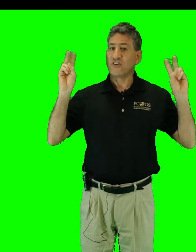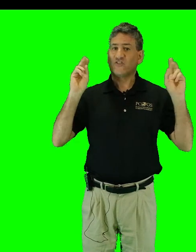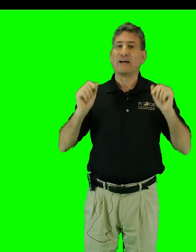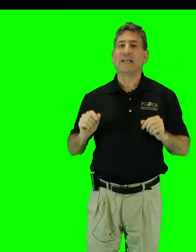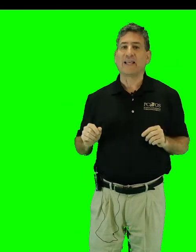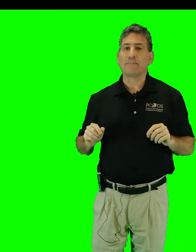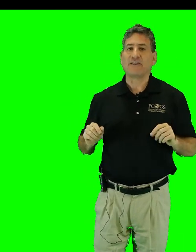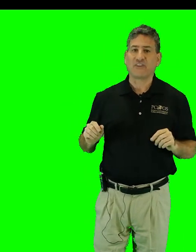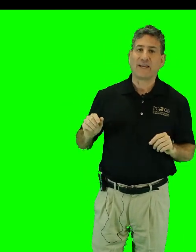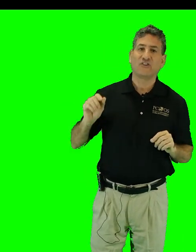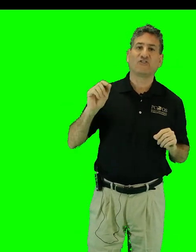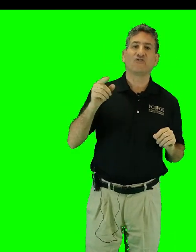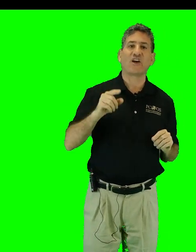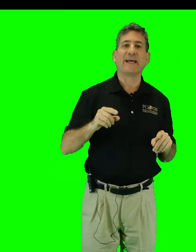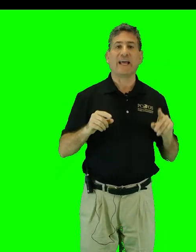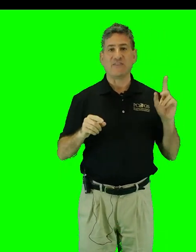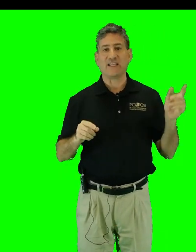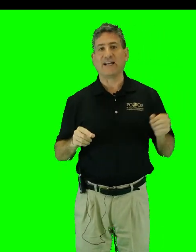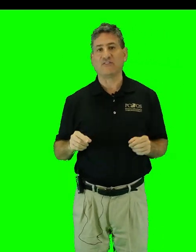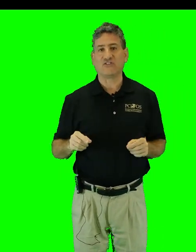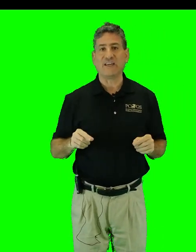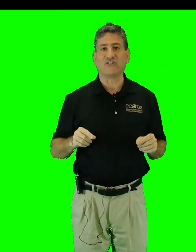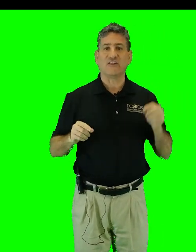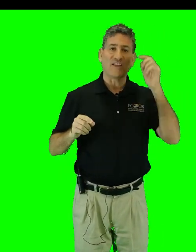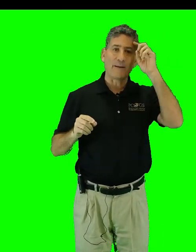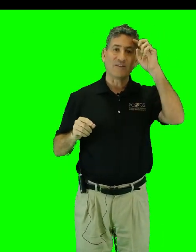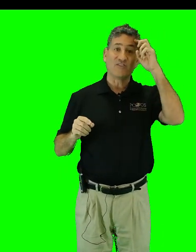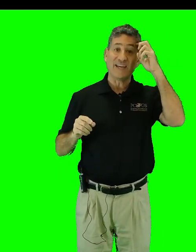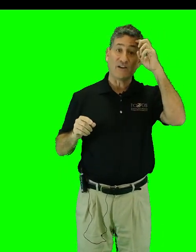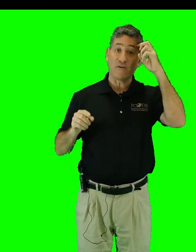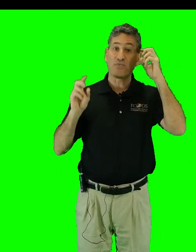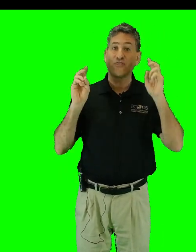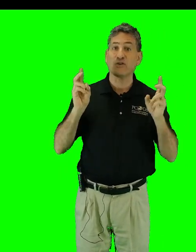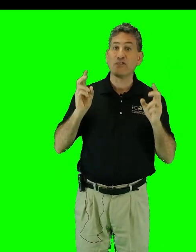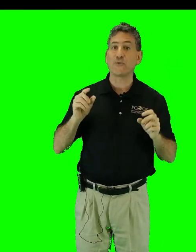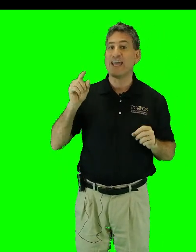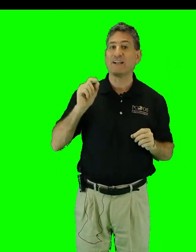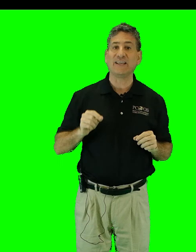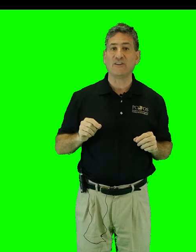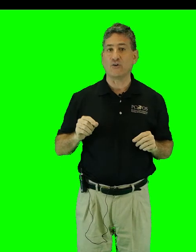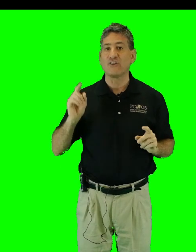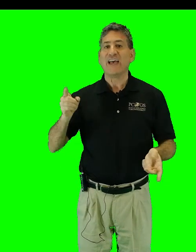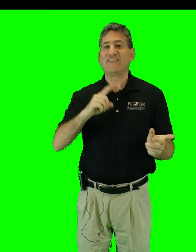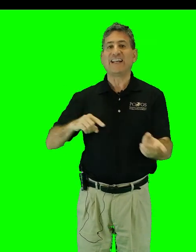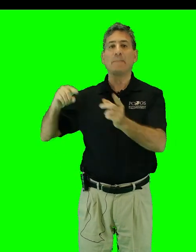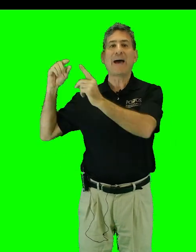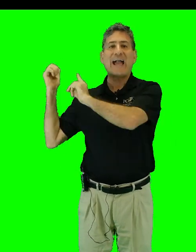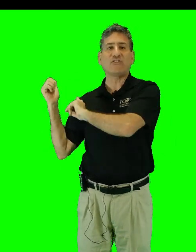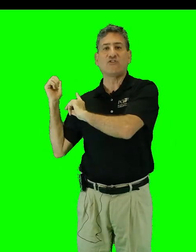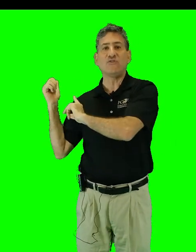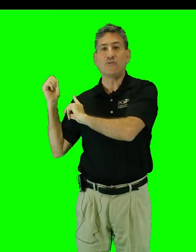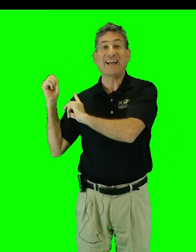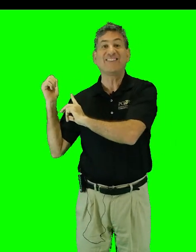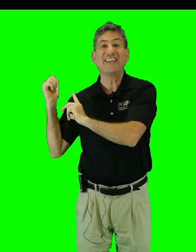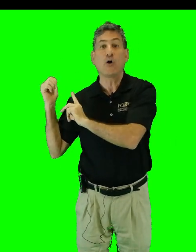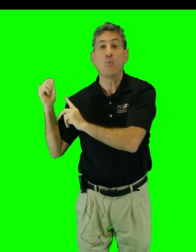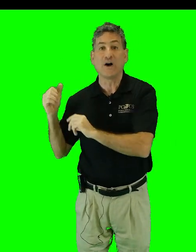the study led by scientists in China and the United States examined the data from 33 El Ninos dating back to 1901.